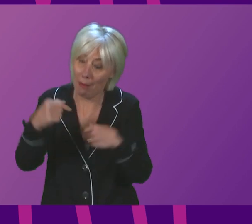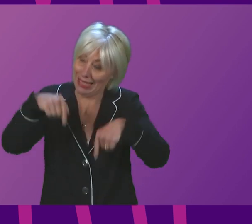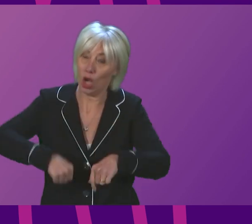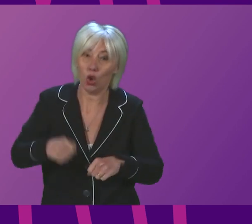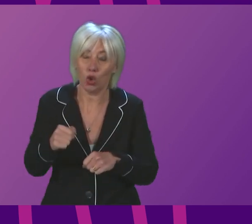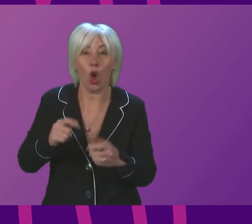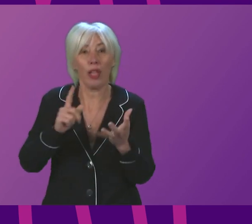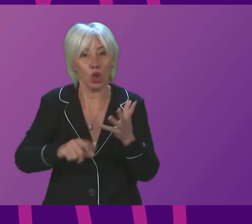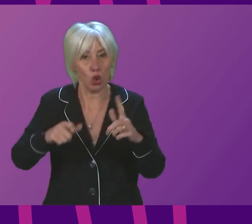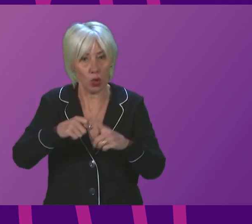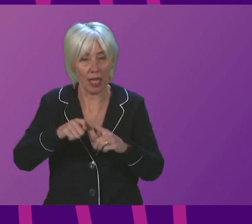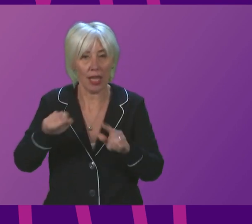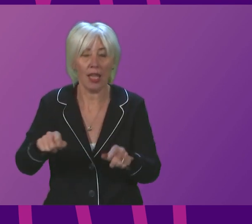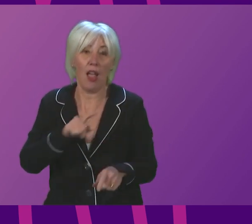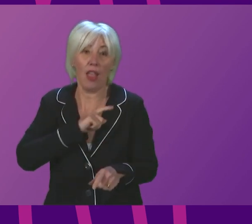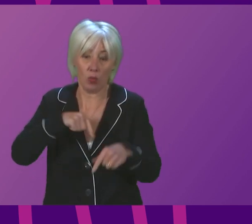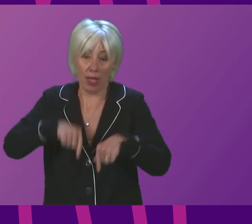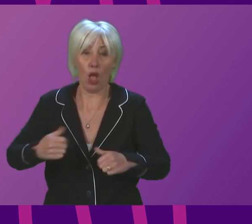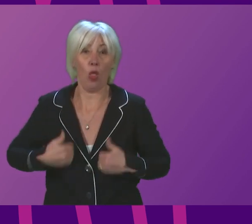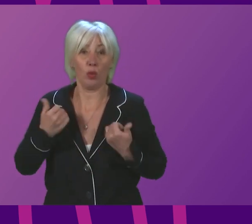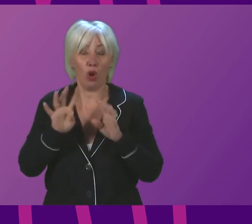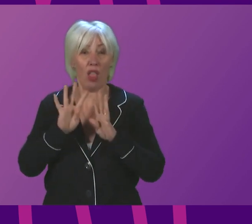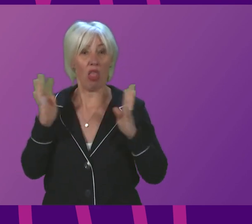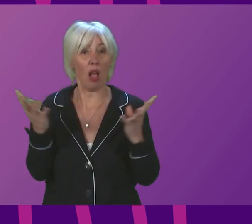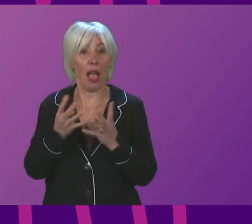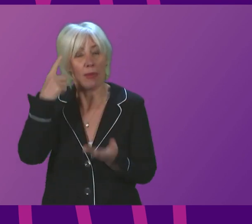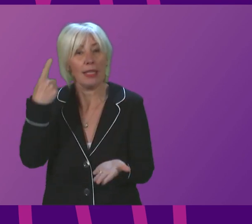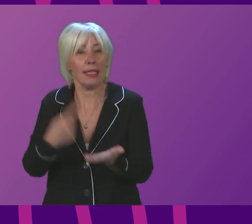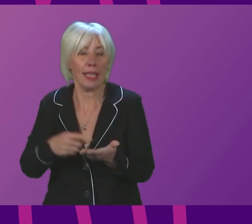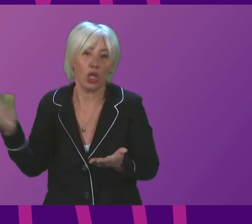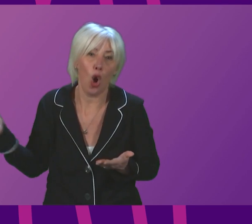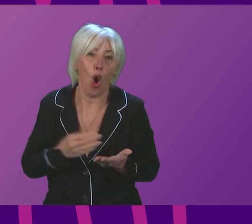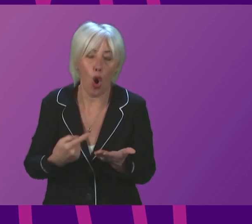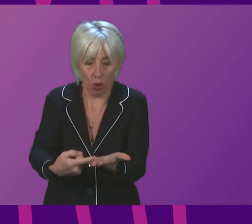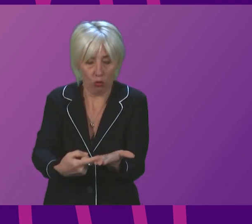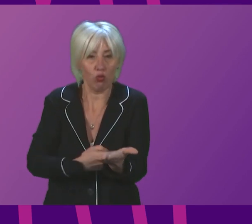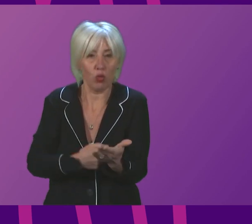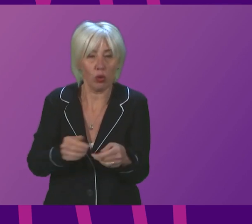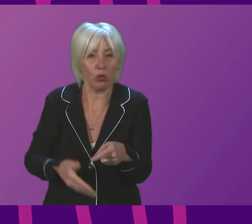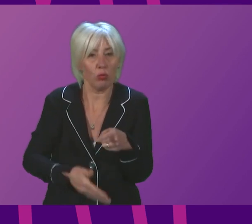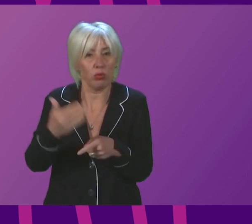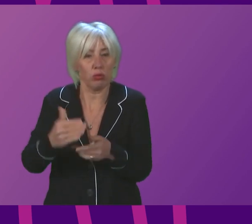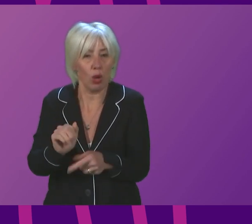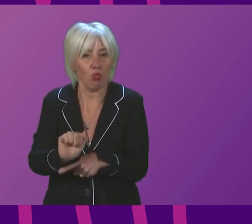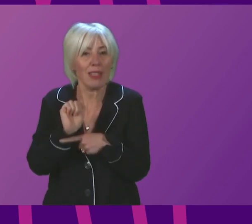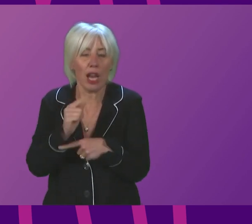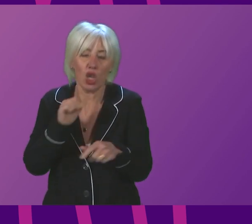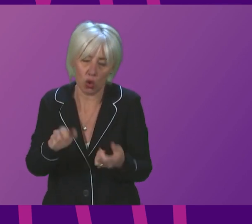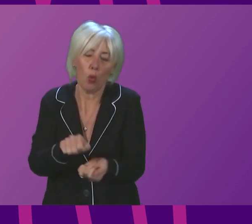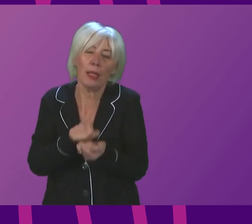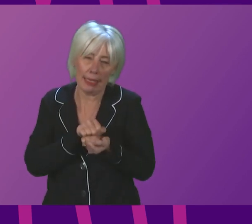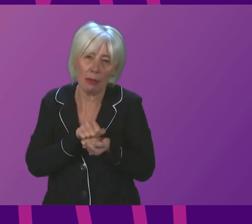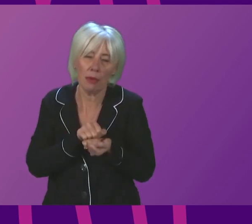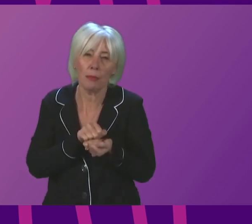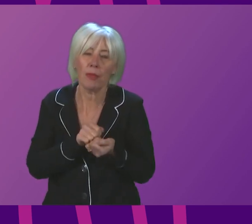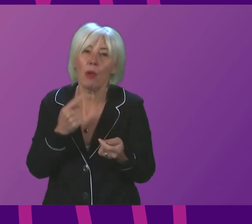That is why Cabinet decided this morning to keep in force all of the existing protections. However, we also agreed that